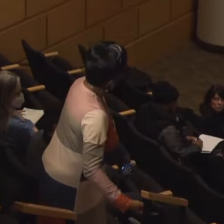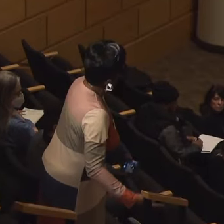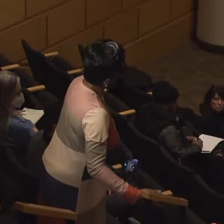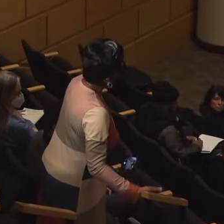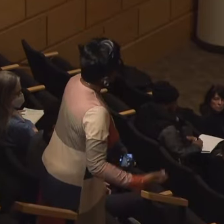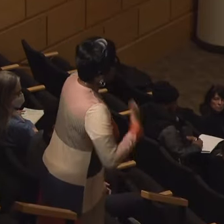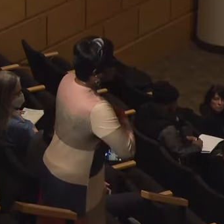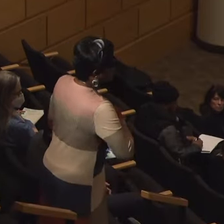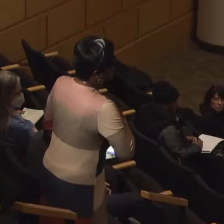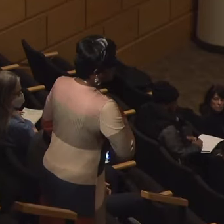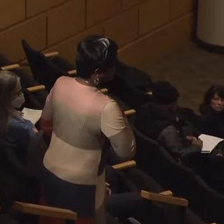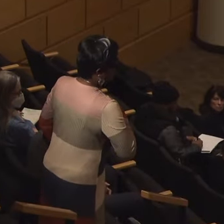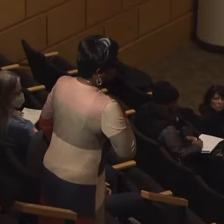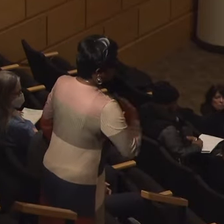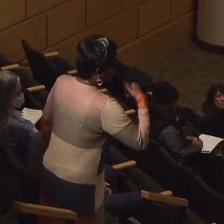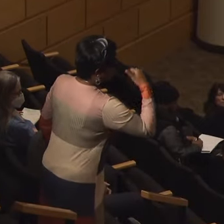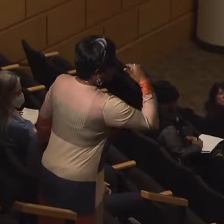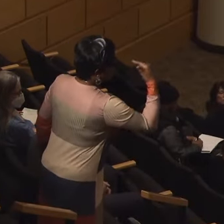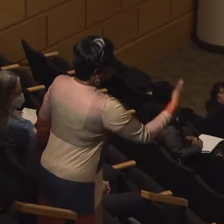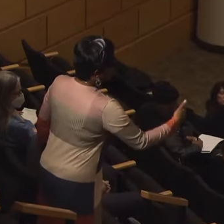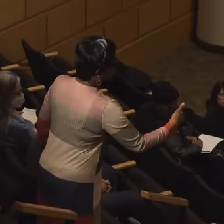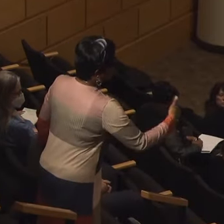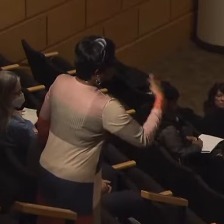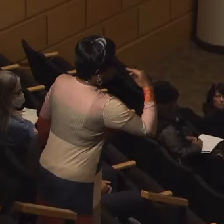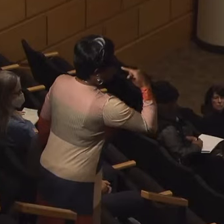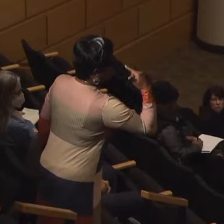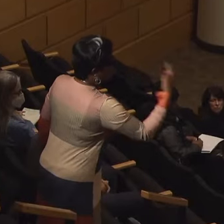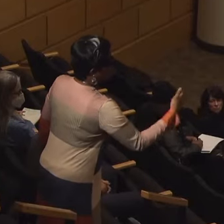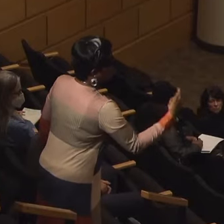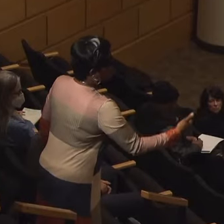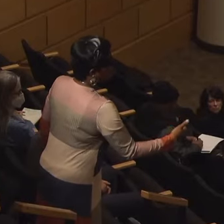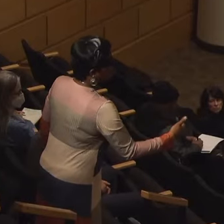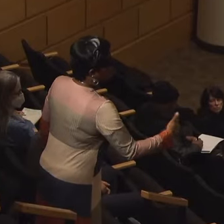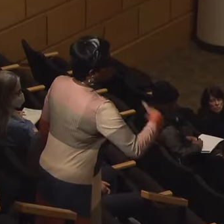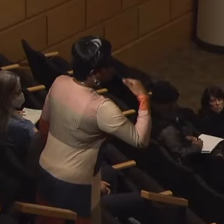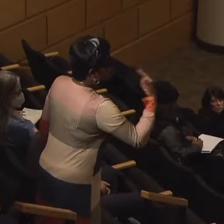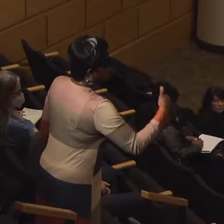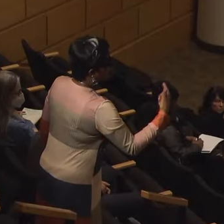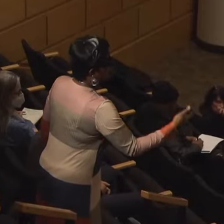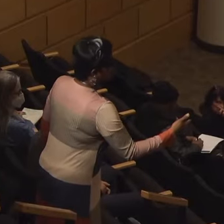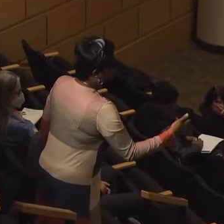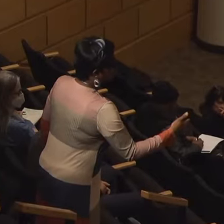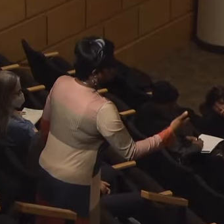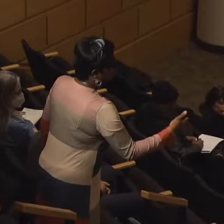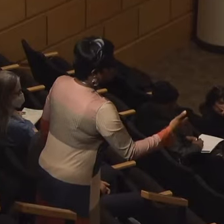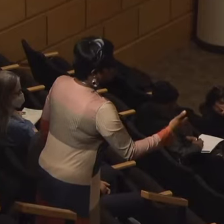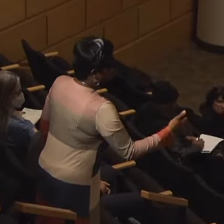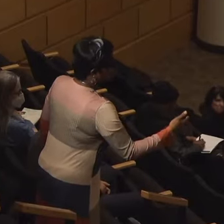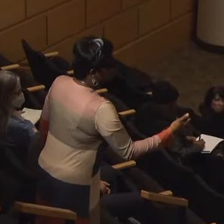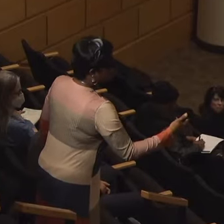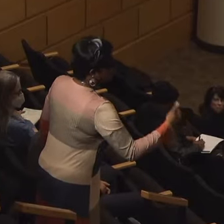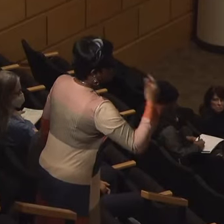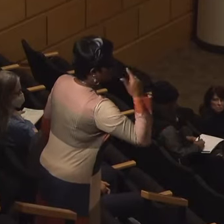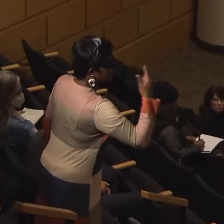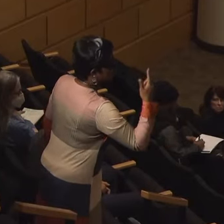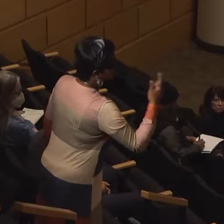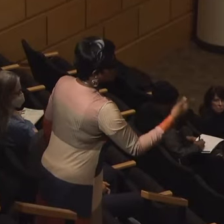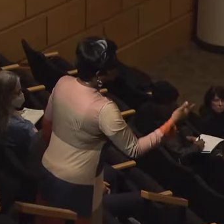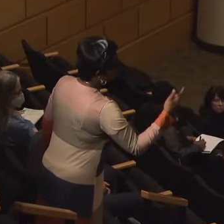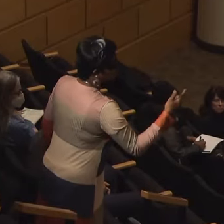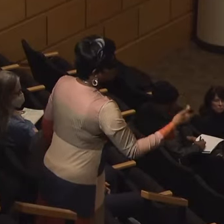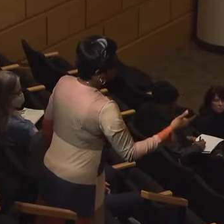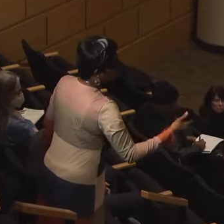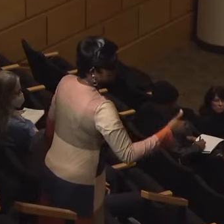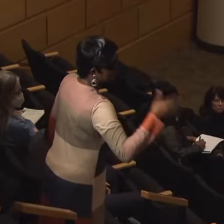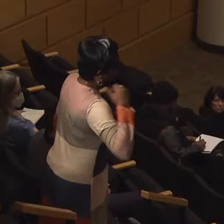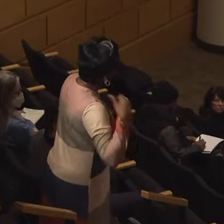contract. My thing is, what are you prepared to do? You understand? Because it's